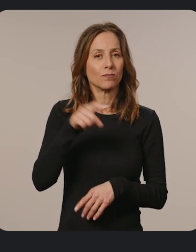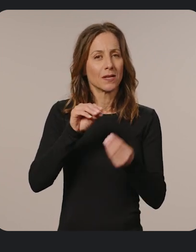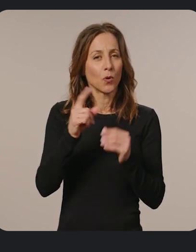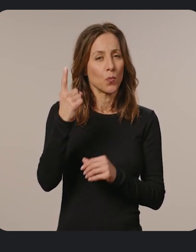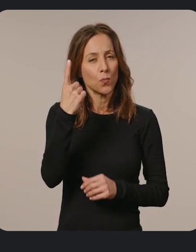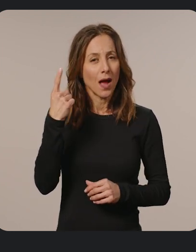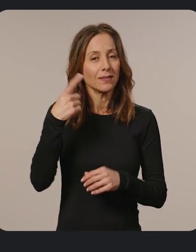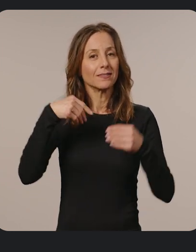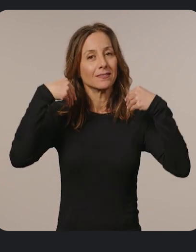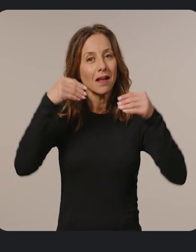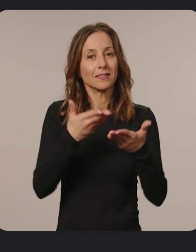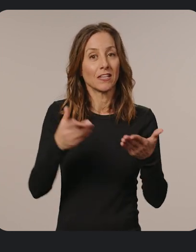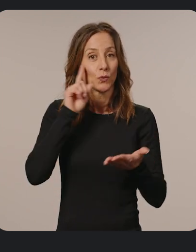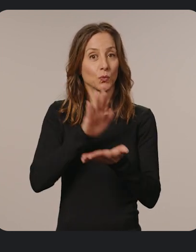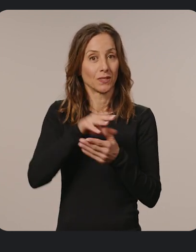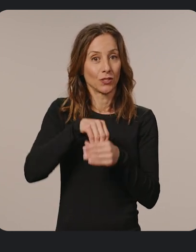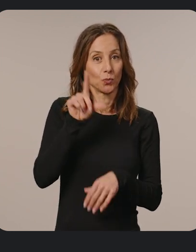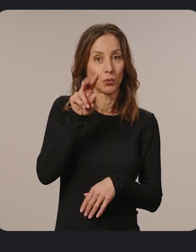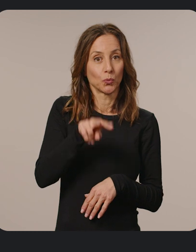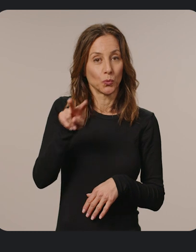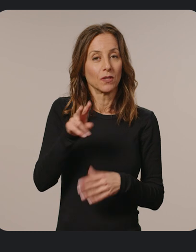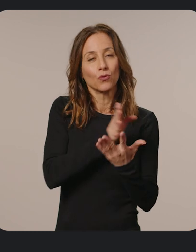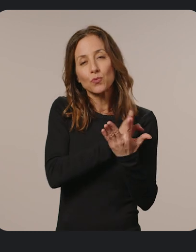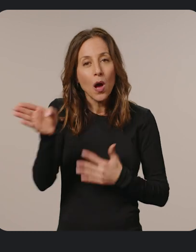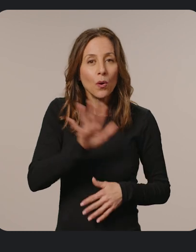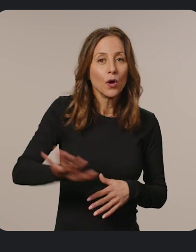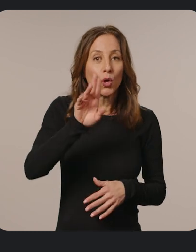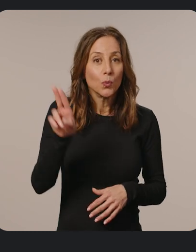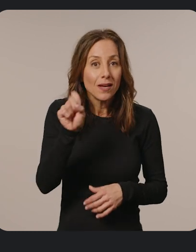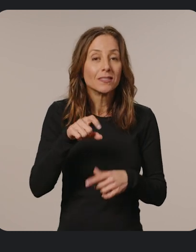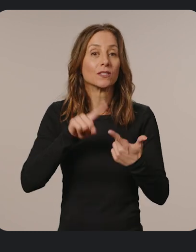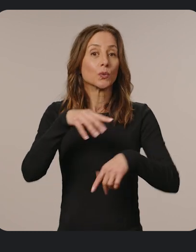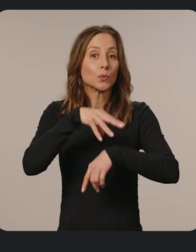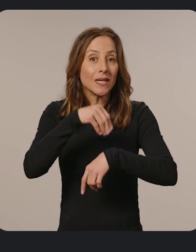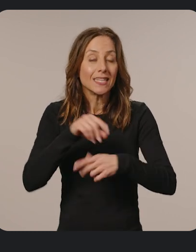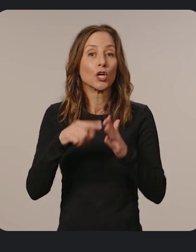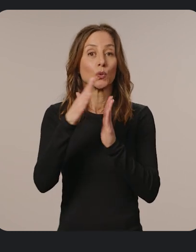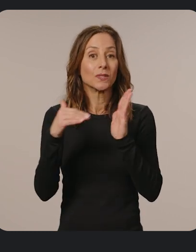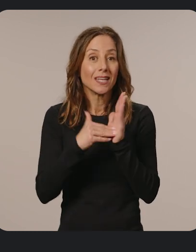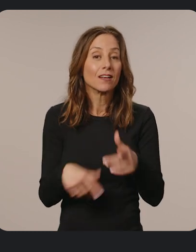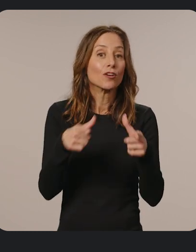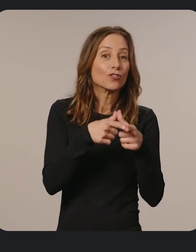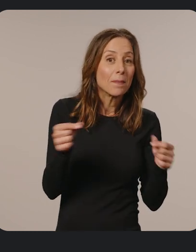one selling device for schools in 2022 across the US, Sweden, New Zealand, Japan,